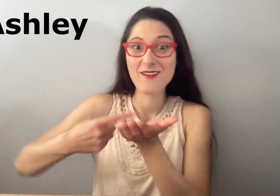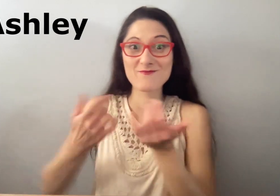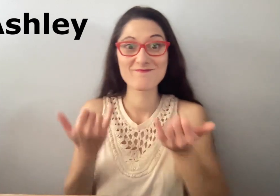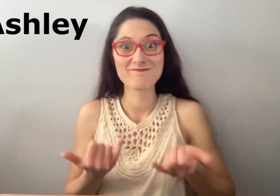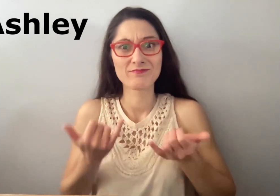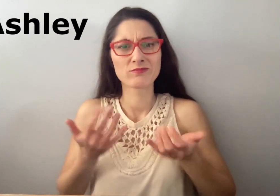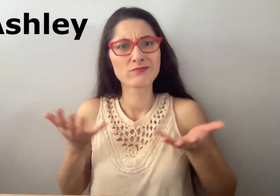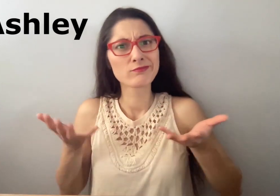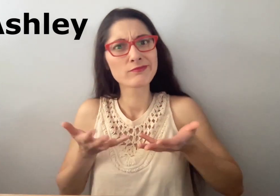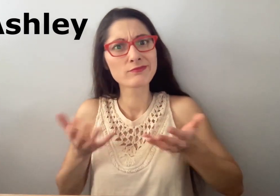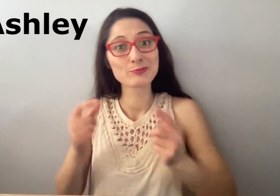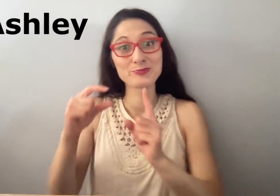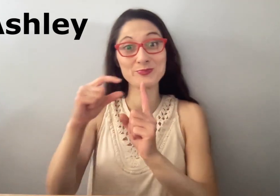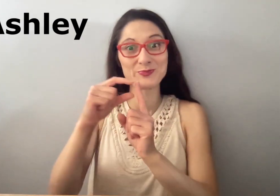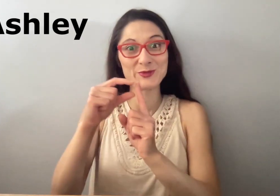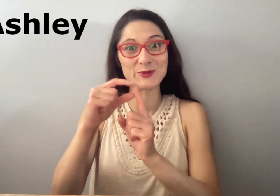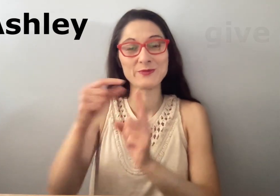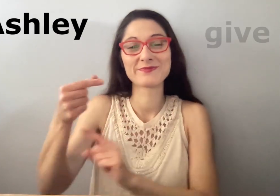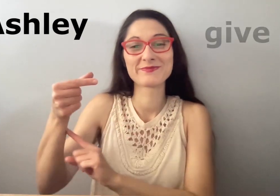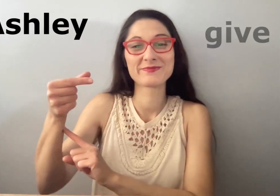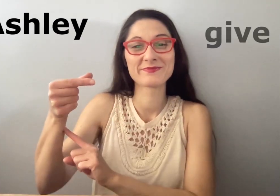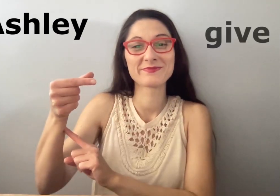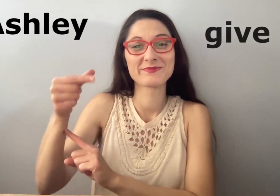Today we are discussing the word give.